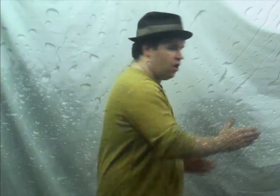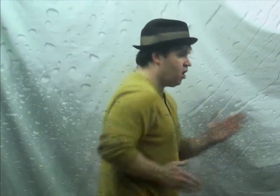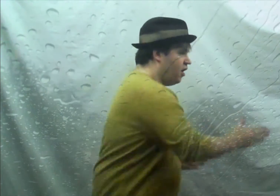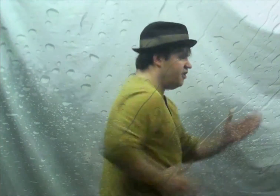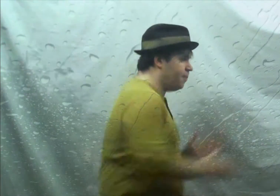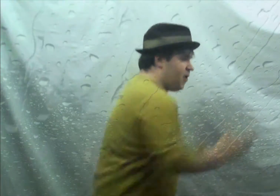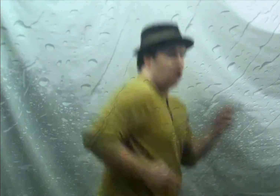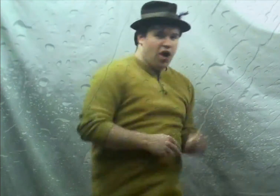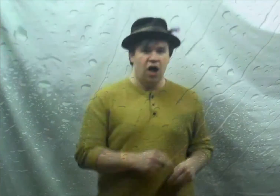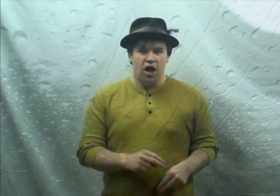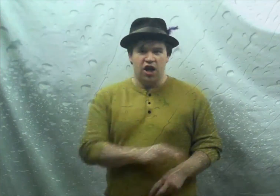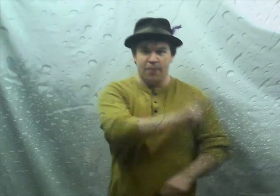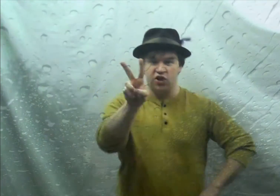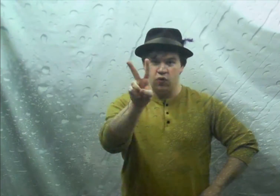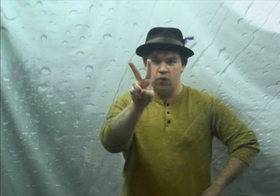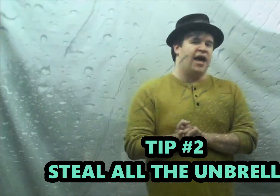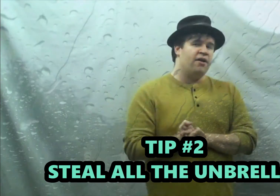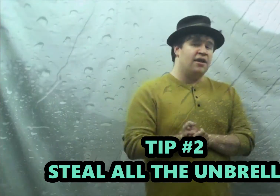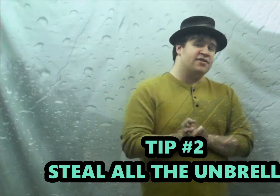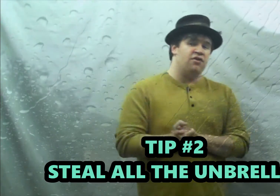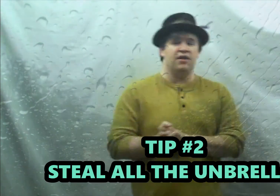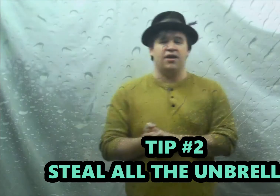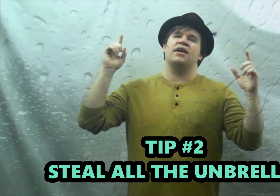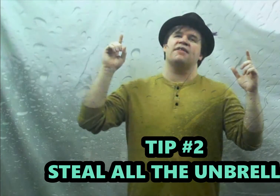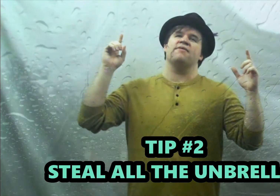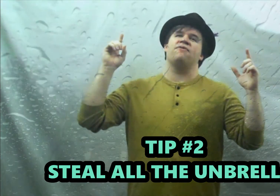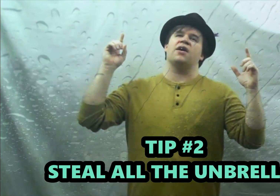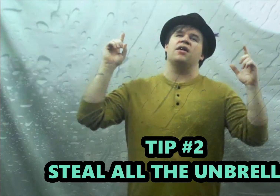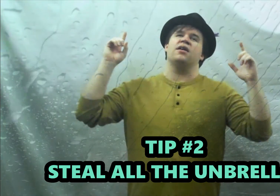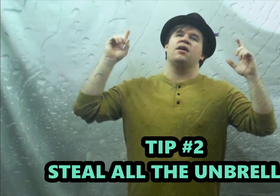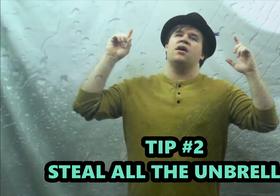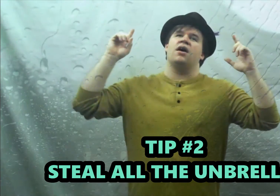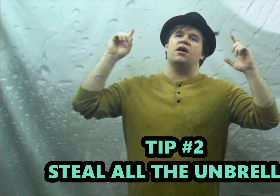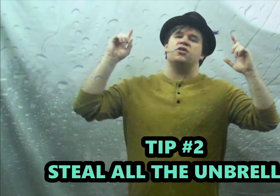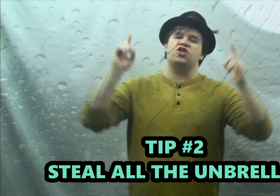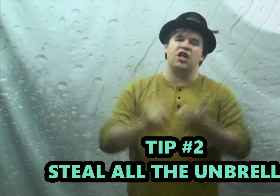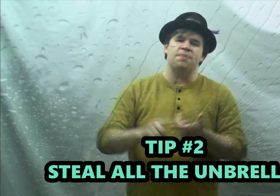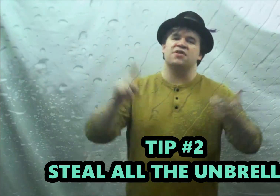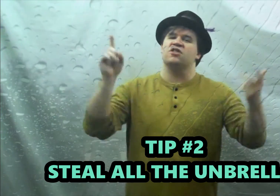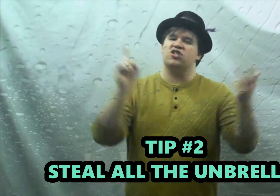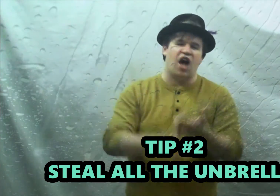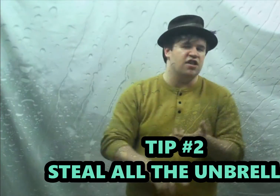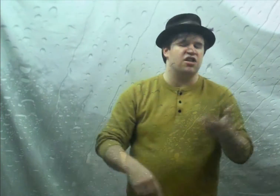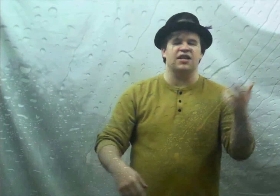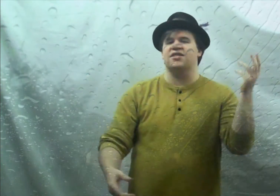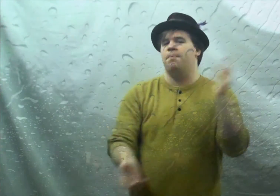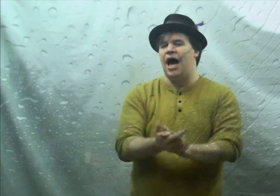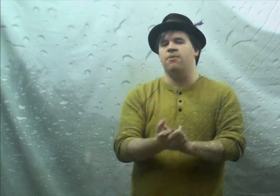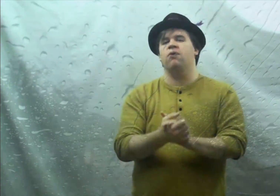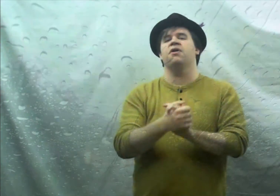chip number two now the next thing we need get some chips salsa get some popcorn